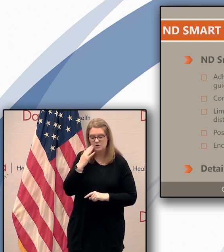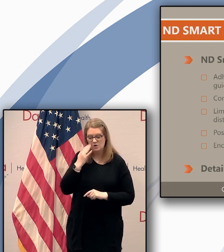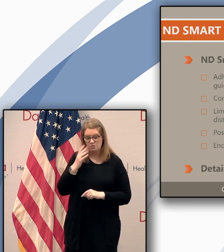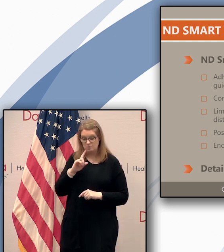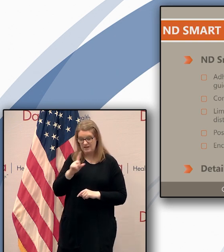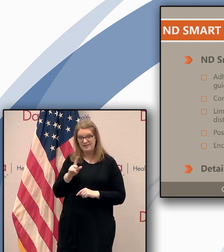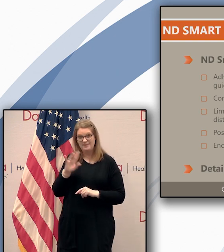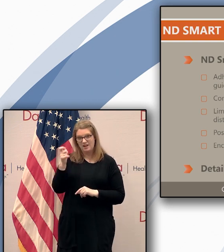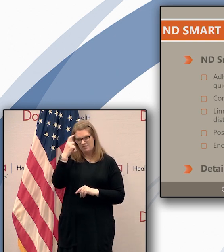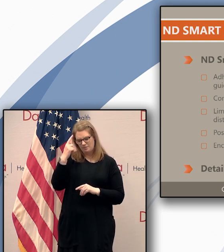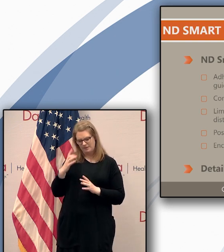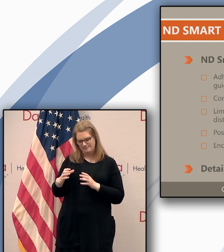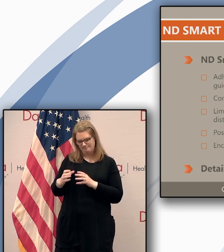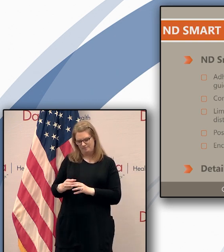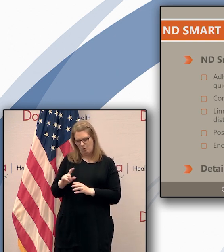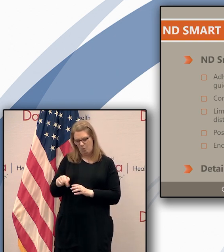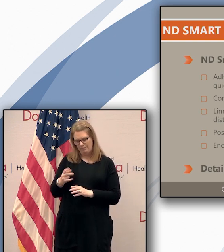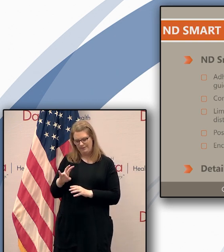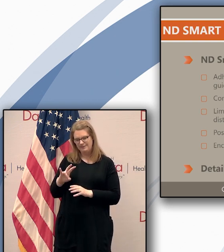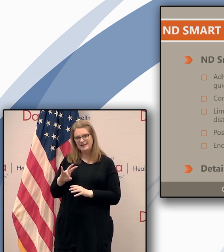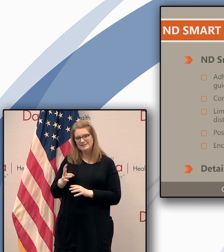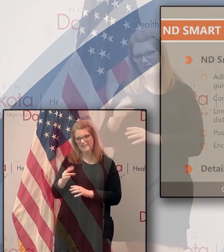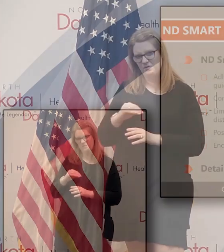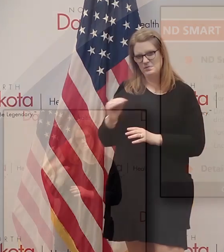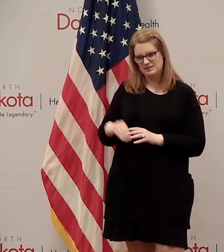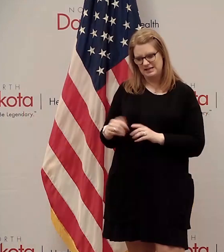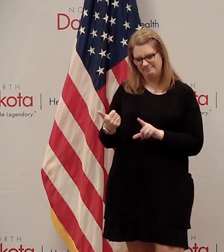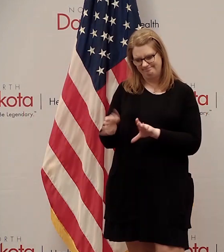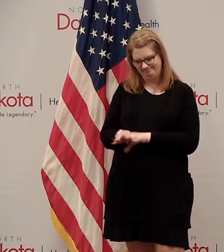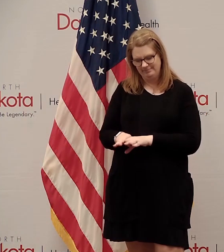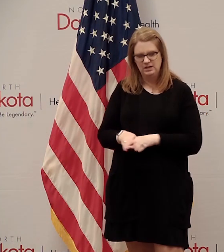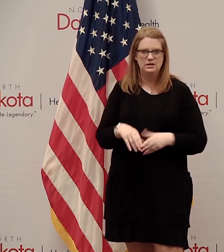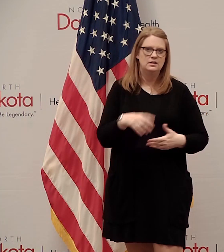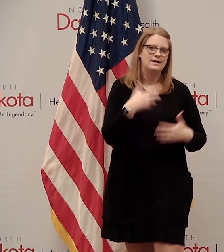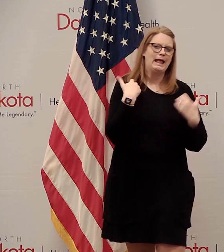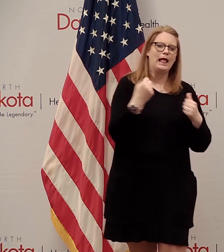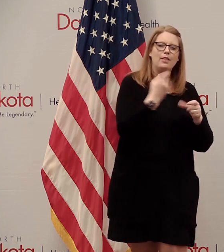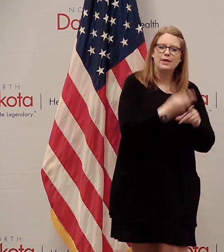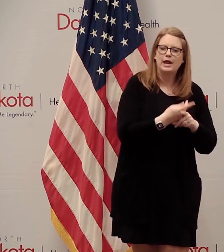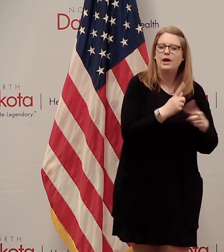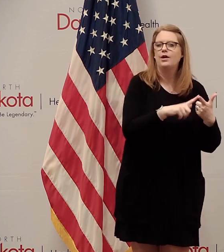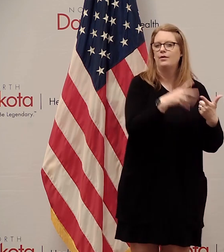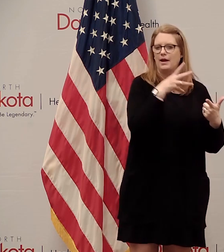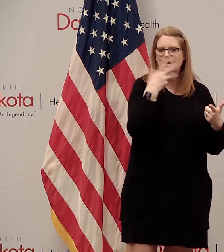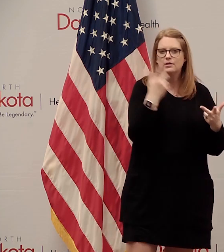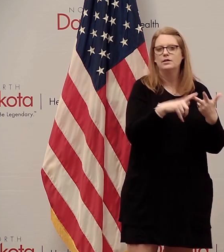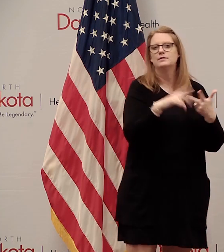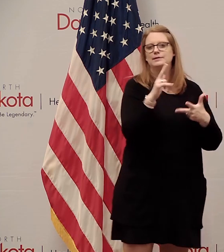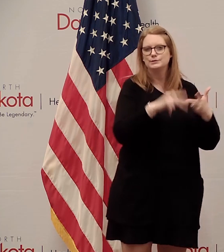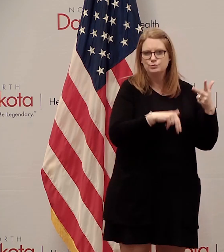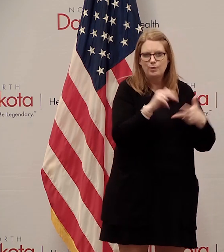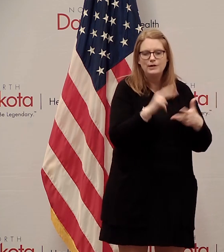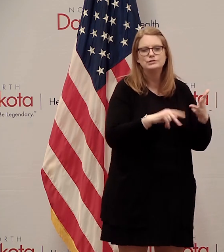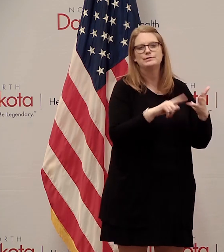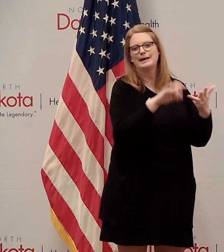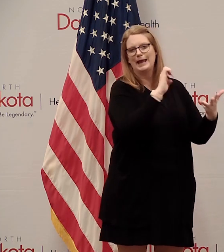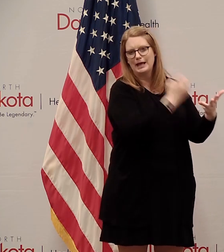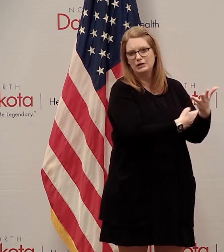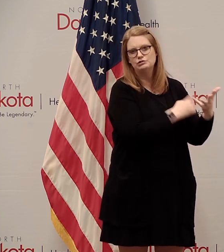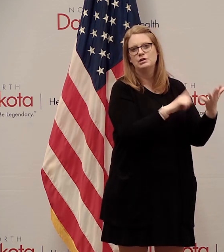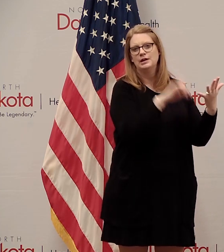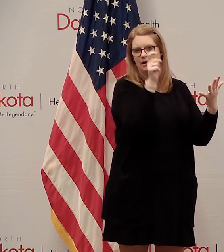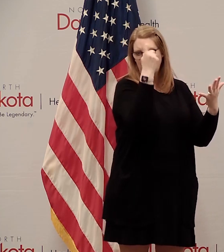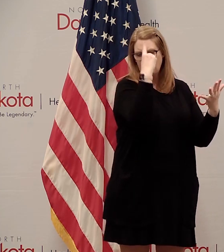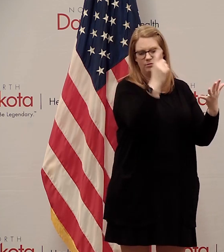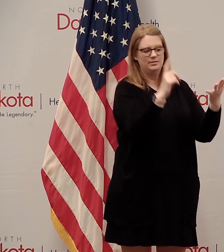again reminding people that all of all of health care all of agriculture all of energy all of construction all of government and all